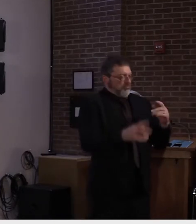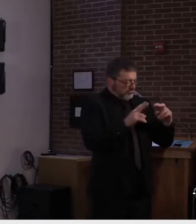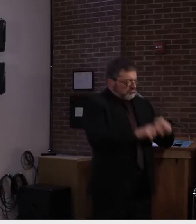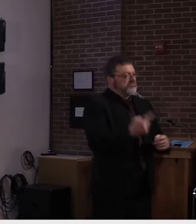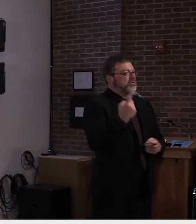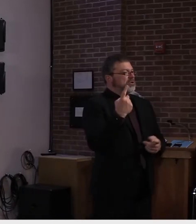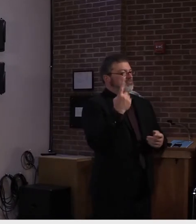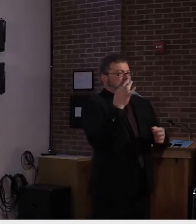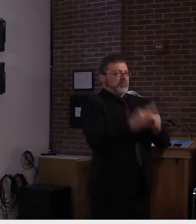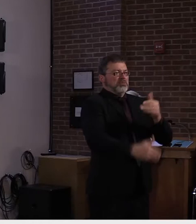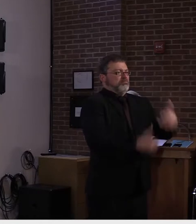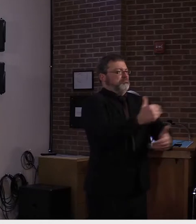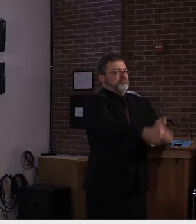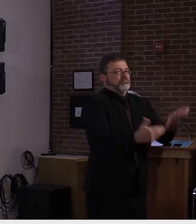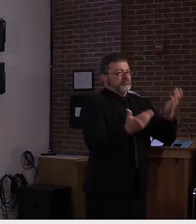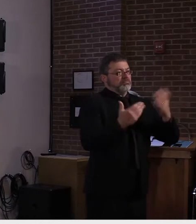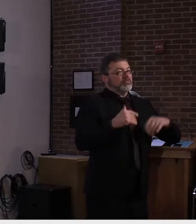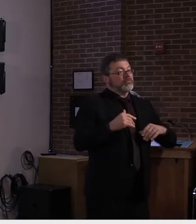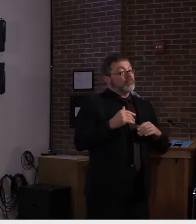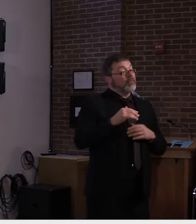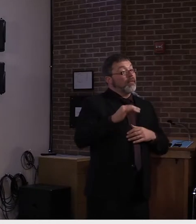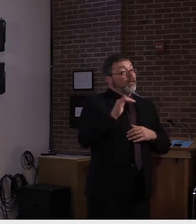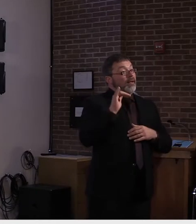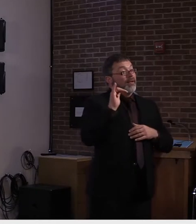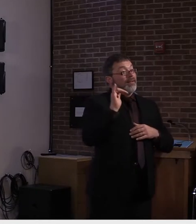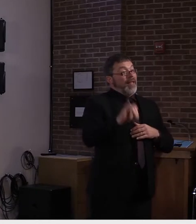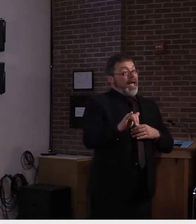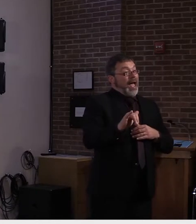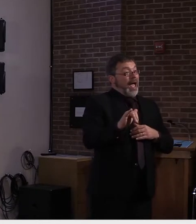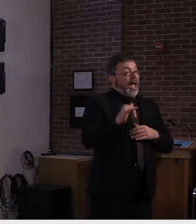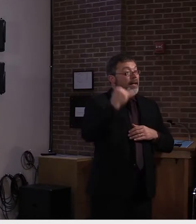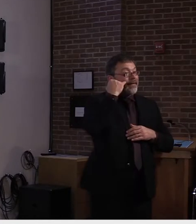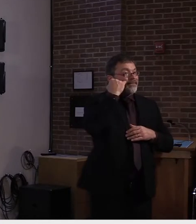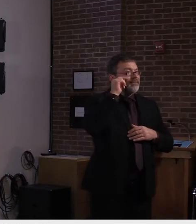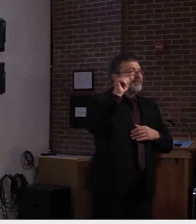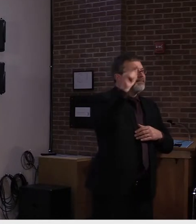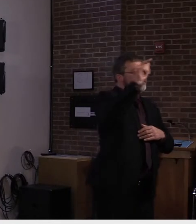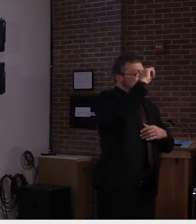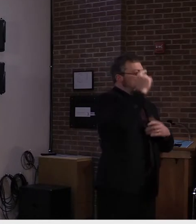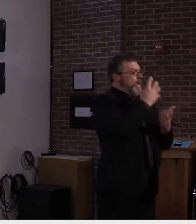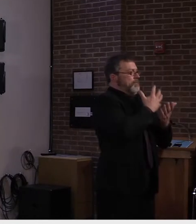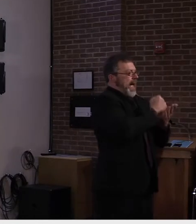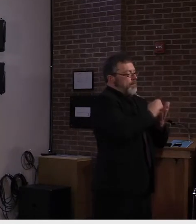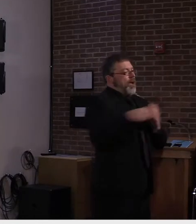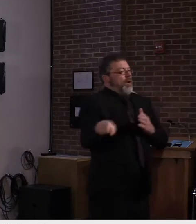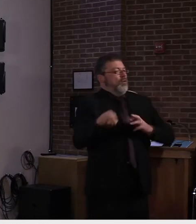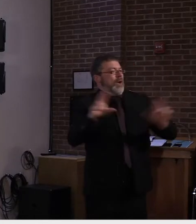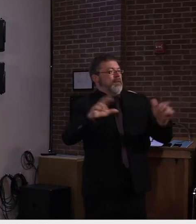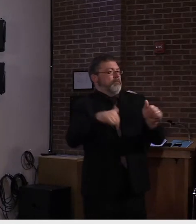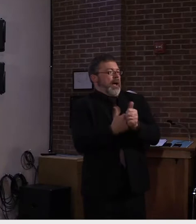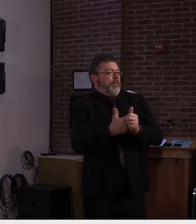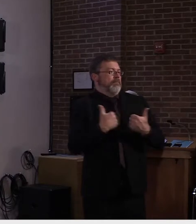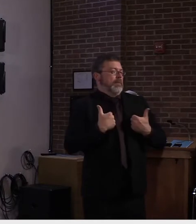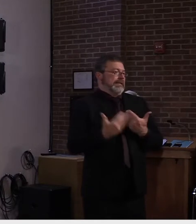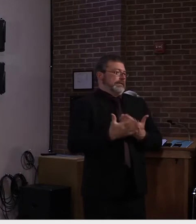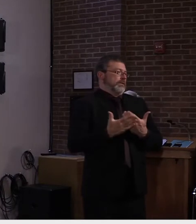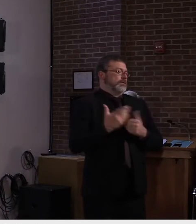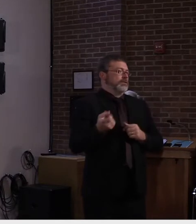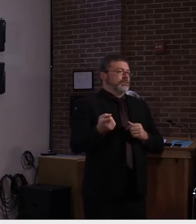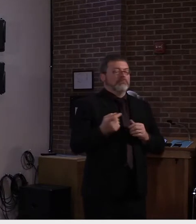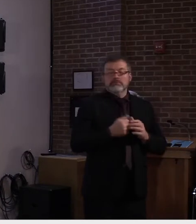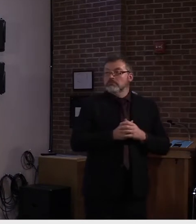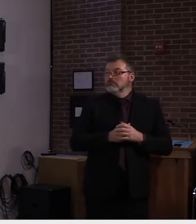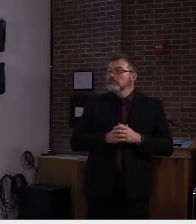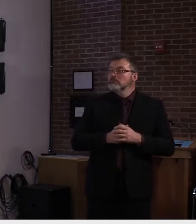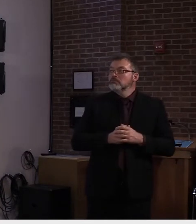reagents become in short supply for the various laboratory platforms we use. What we